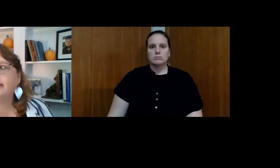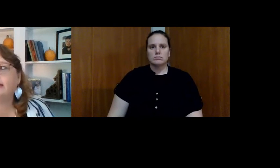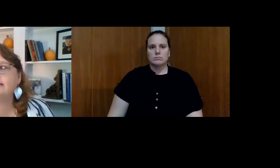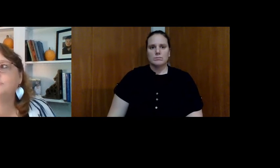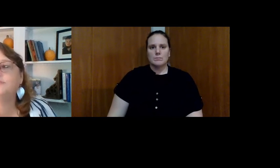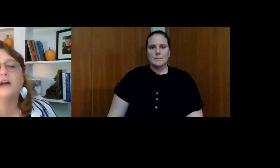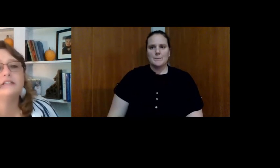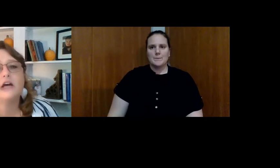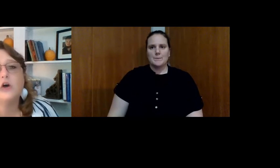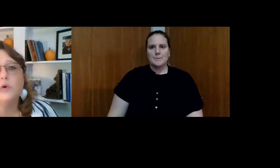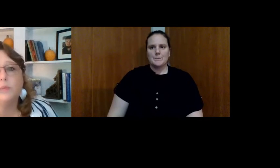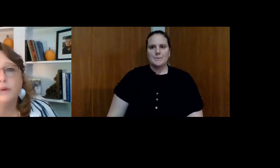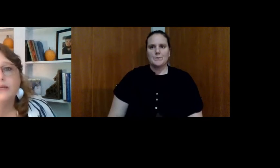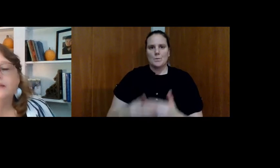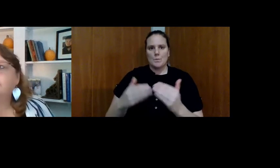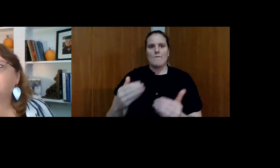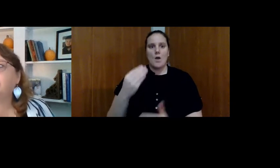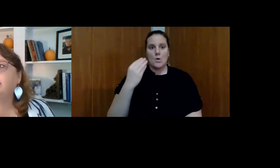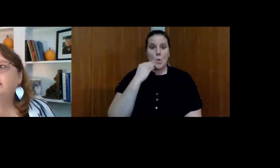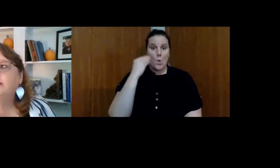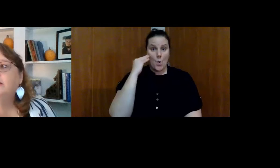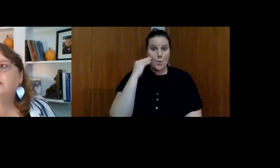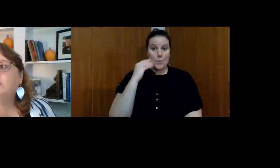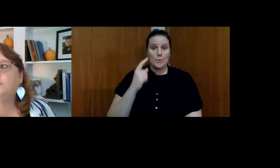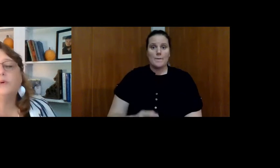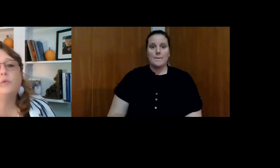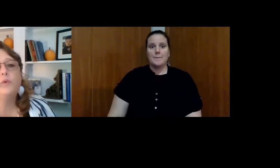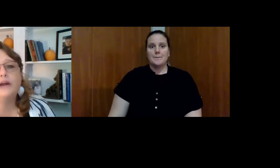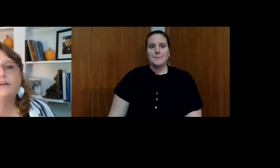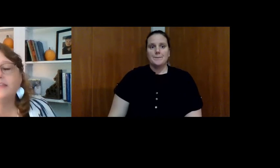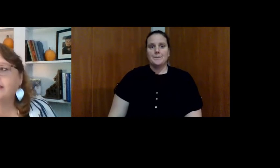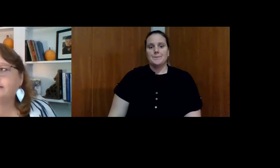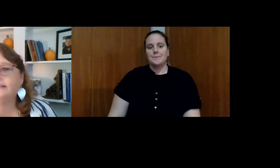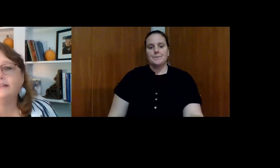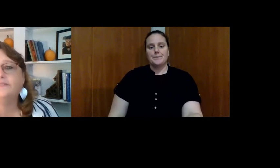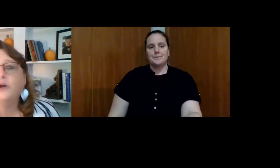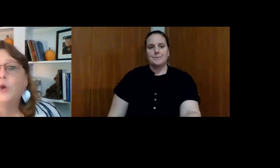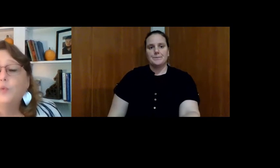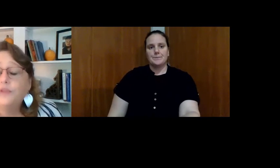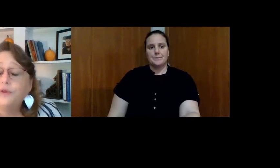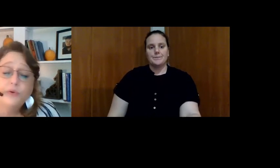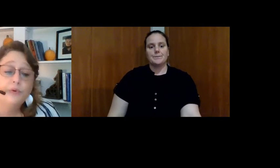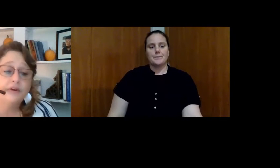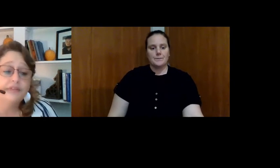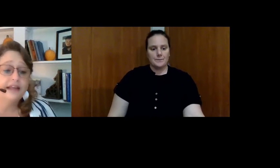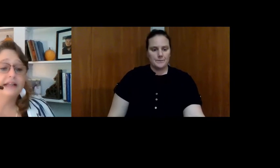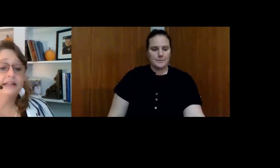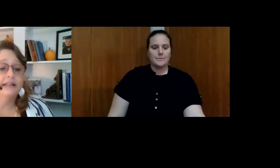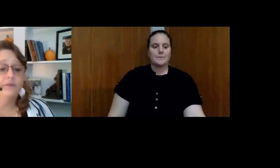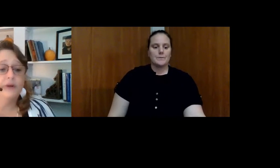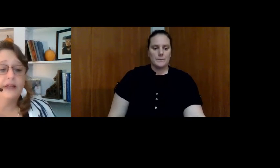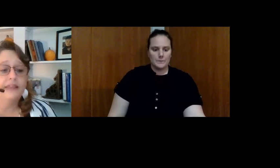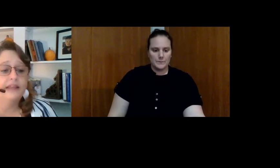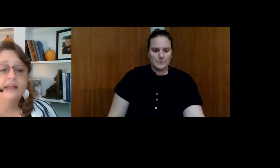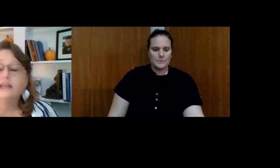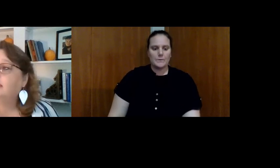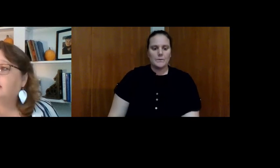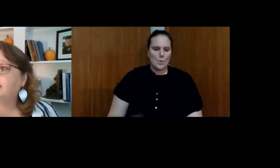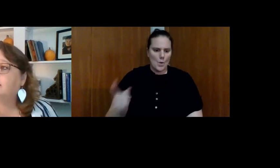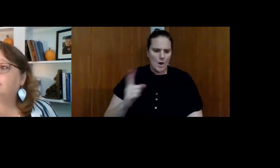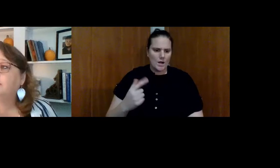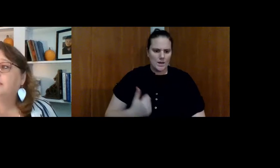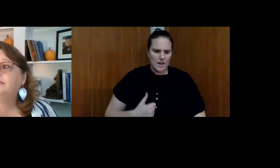Okay, let's move on to home, right? Home. Where are they going to live? With whom are they going to live with?